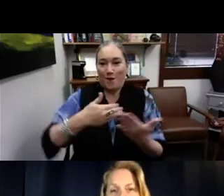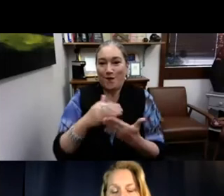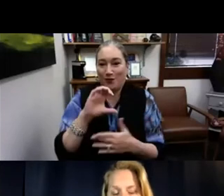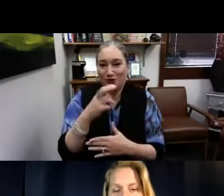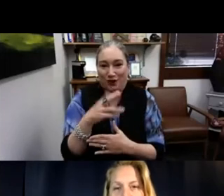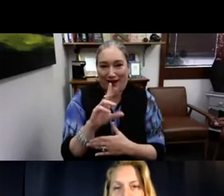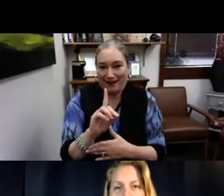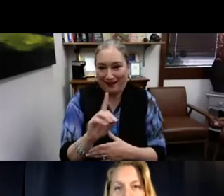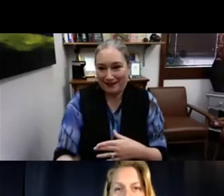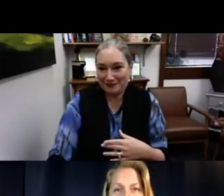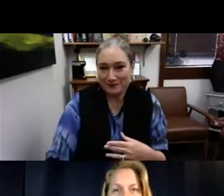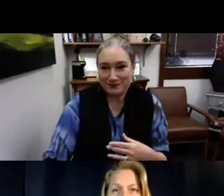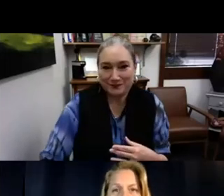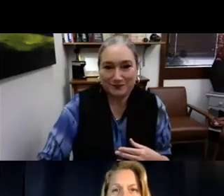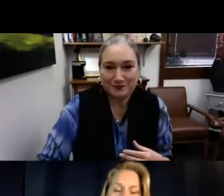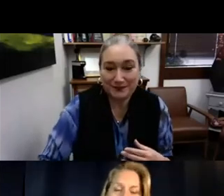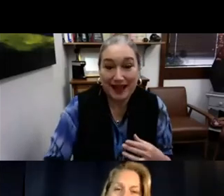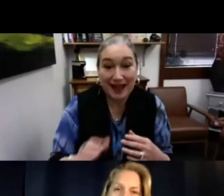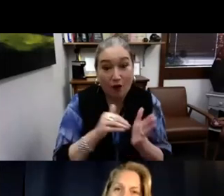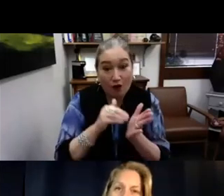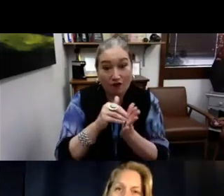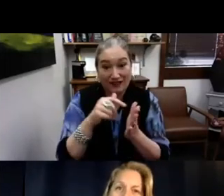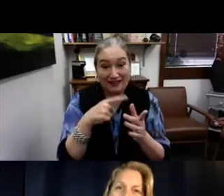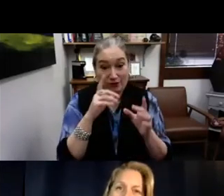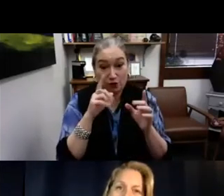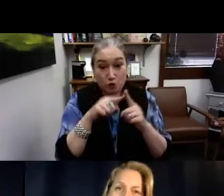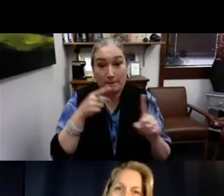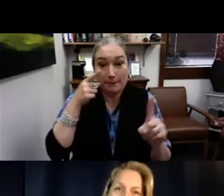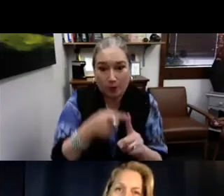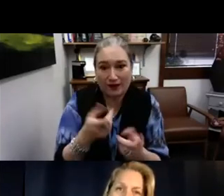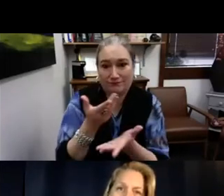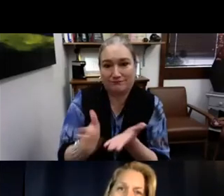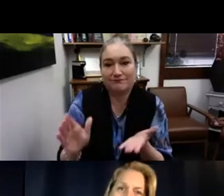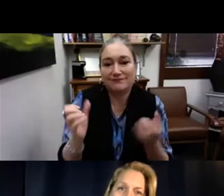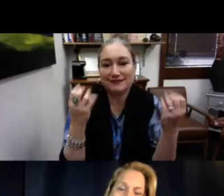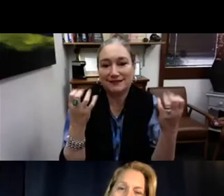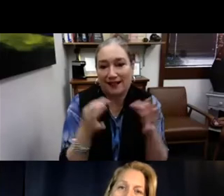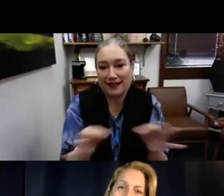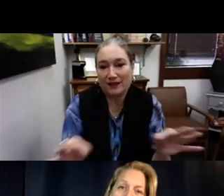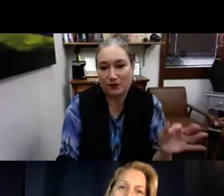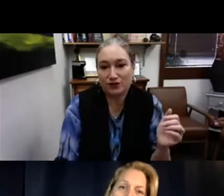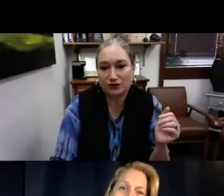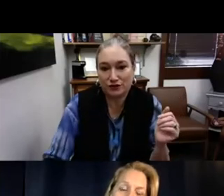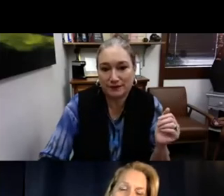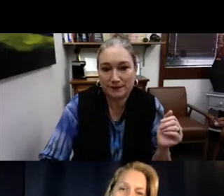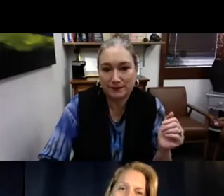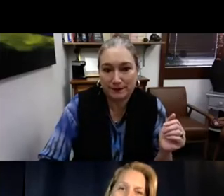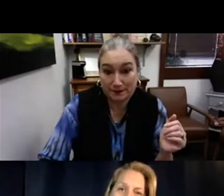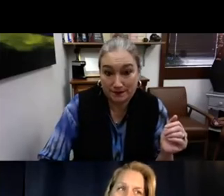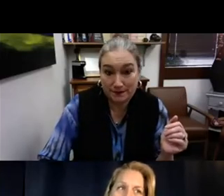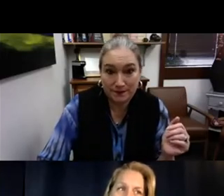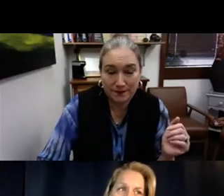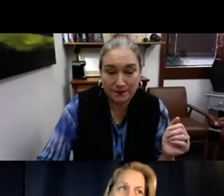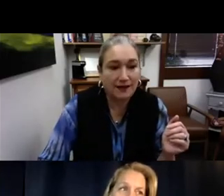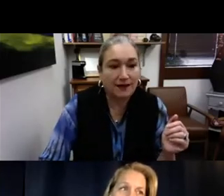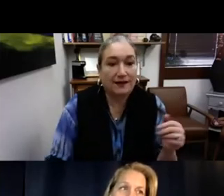their voice or their ability to hear, not necessarily focusing on the whole child. And it's to the point where they're